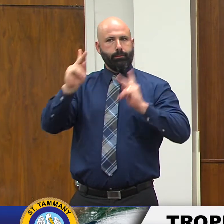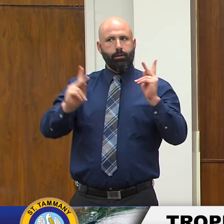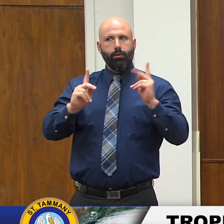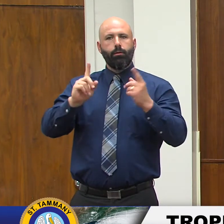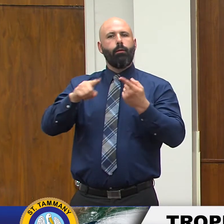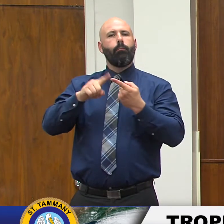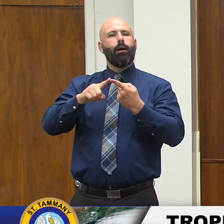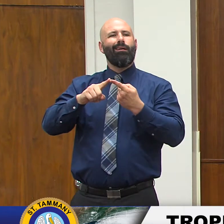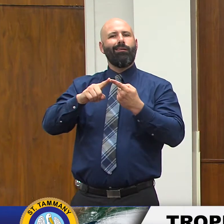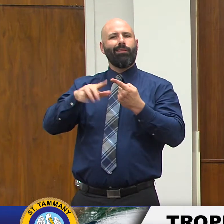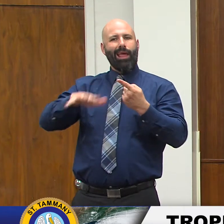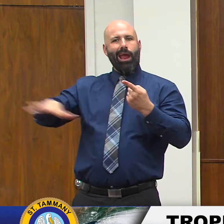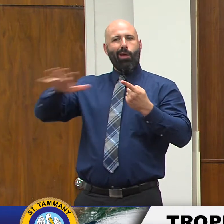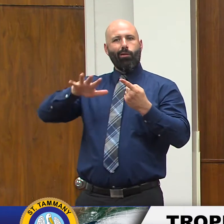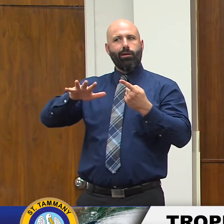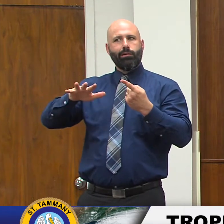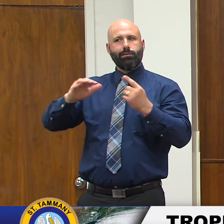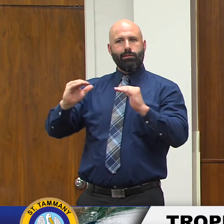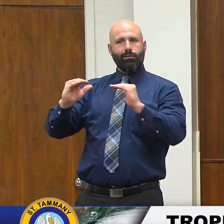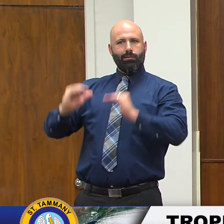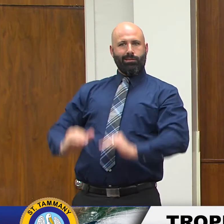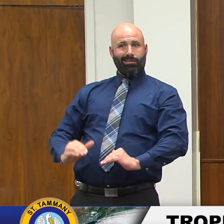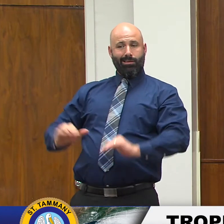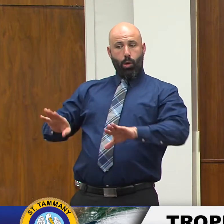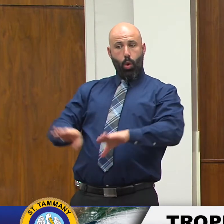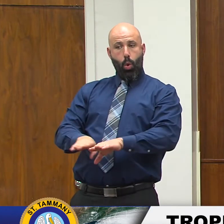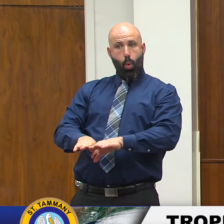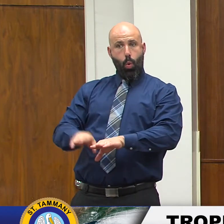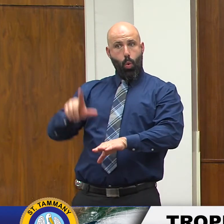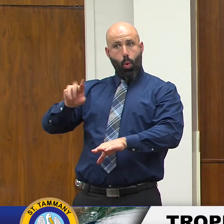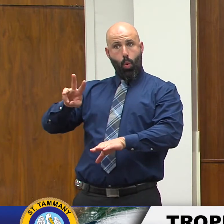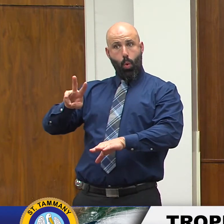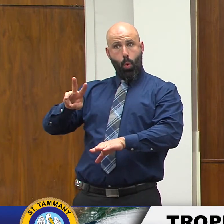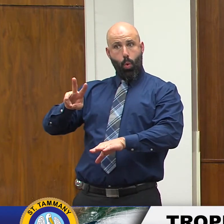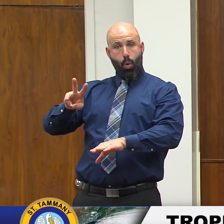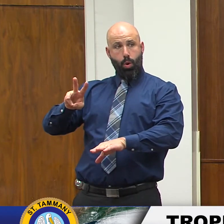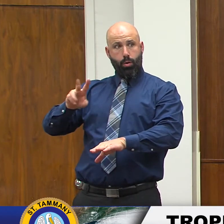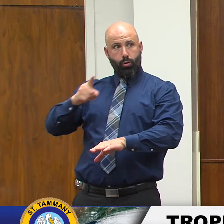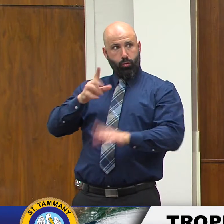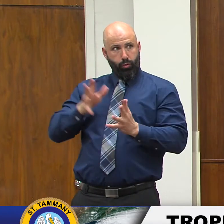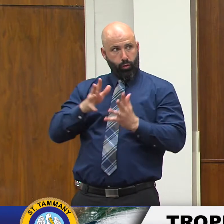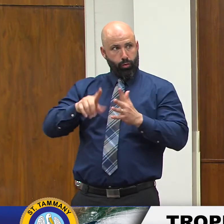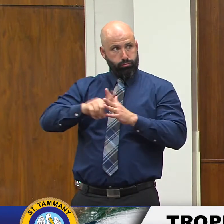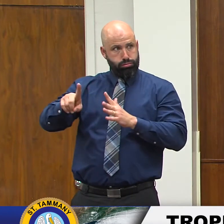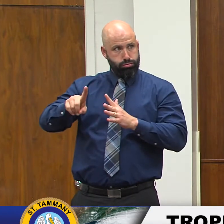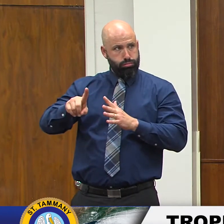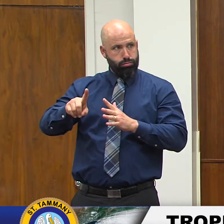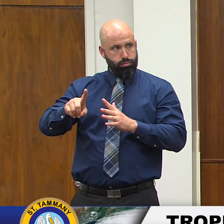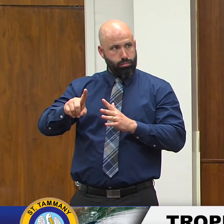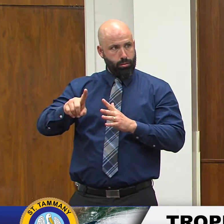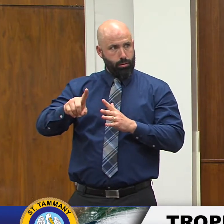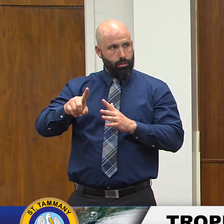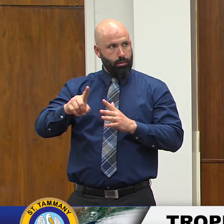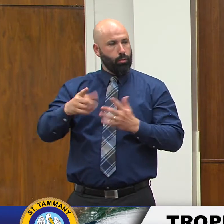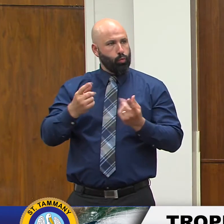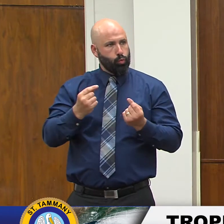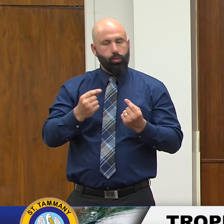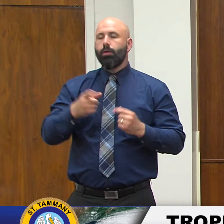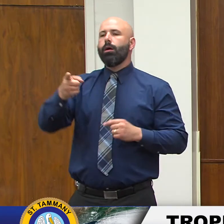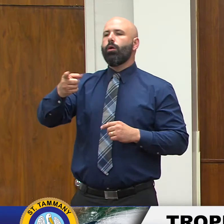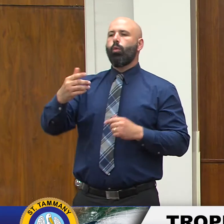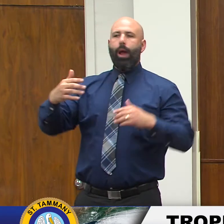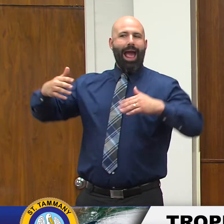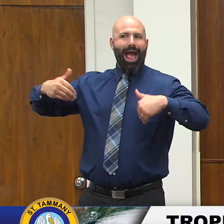evacuate within the parish well we have no evacuation at this point and and uh but thanks for bringing that up